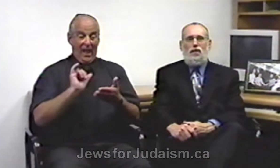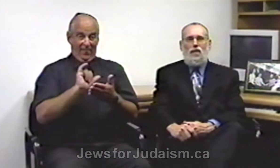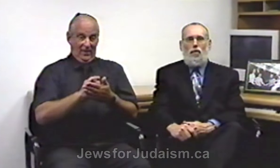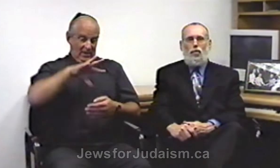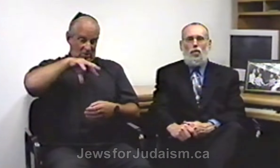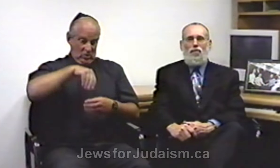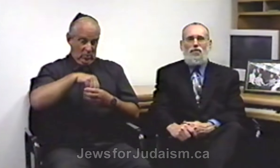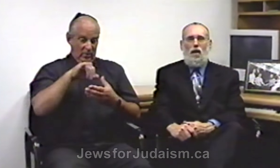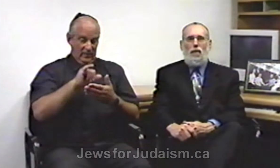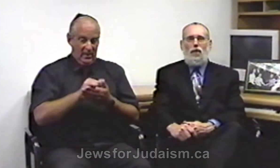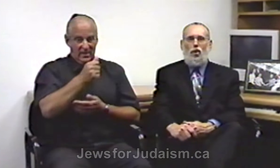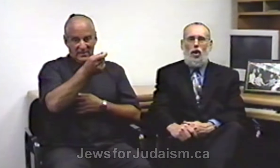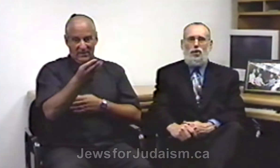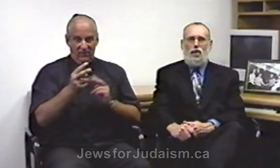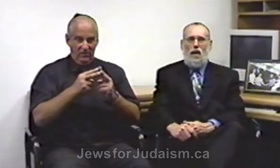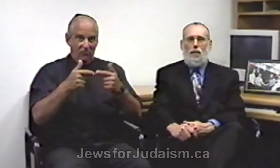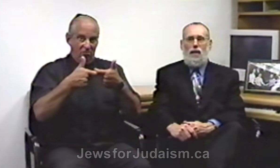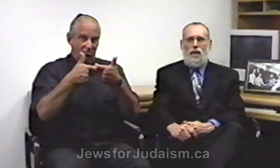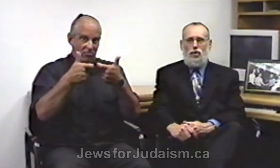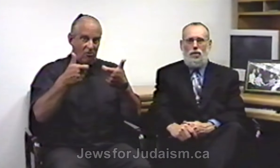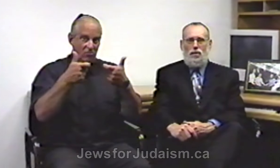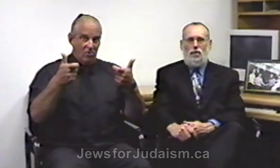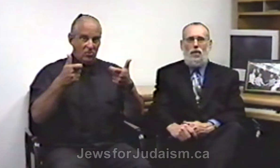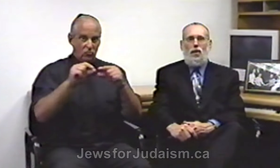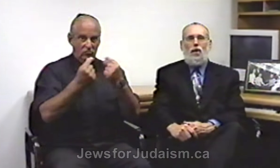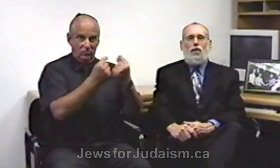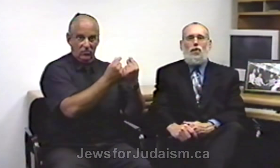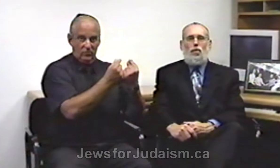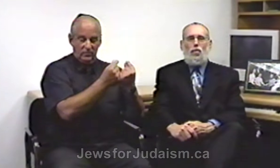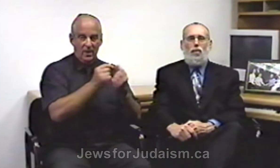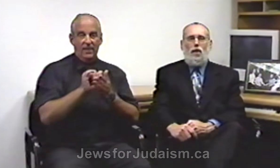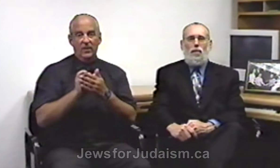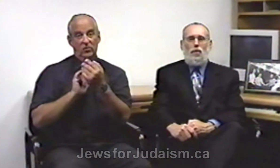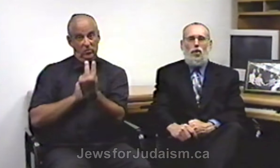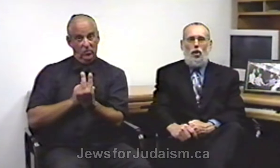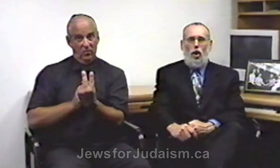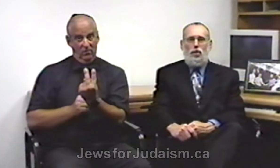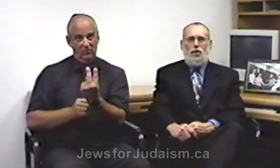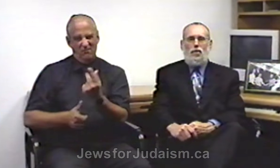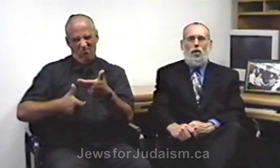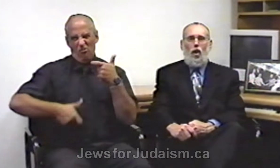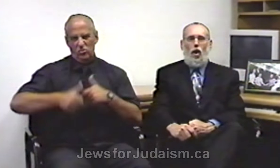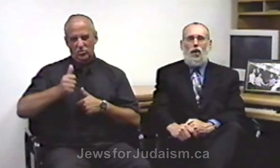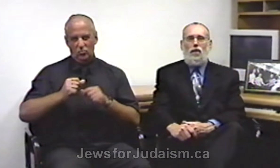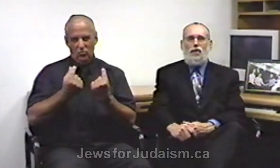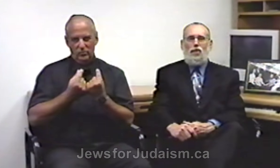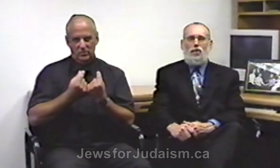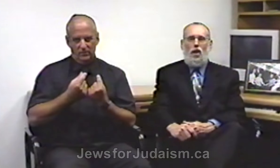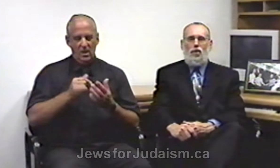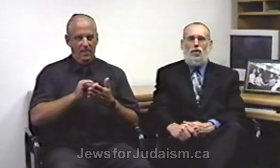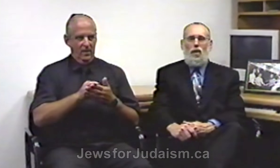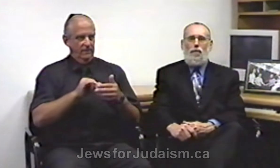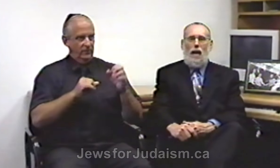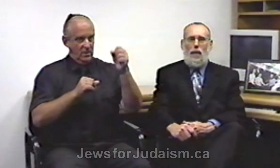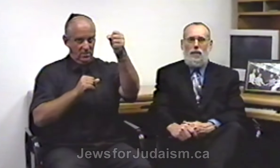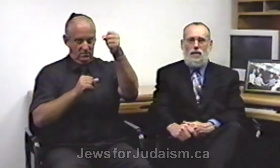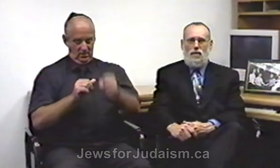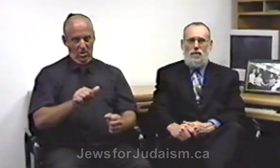several very large denominations. The two that are the largest are the Southern Baptists